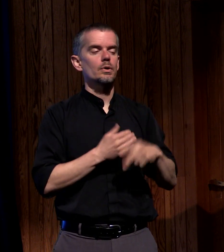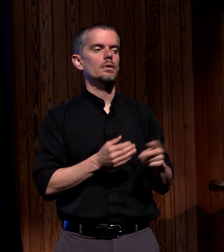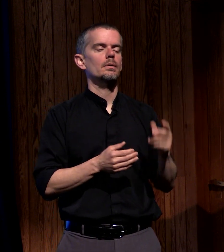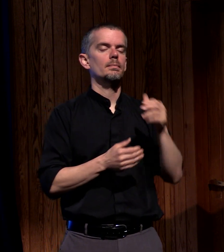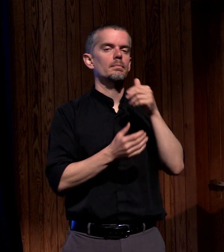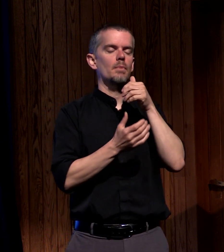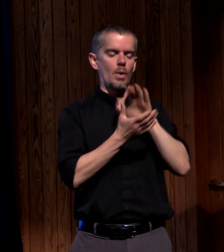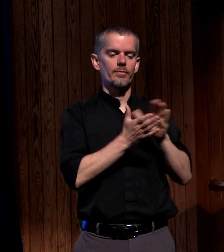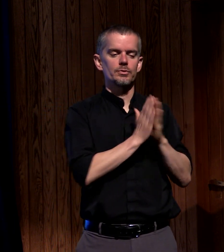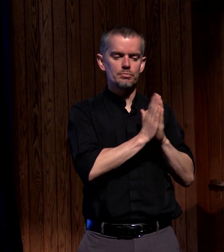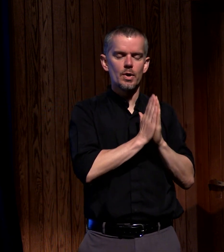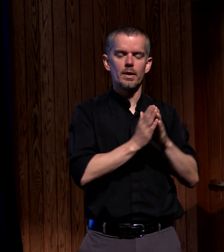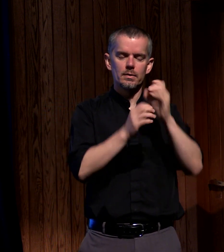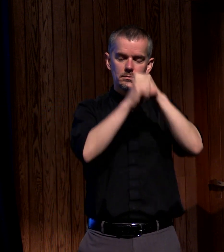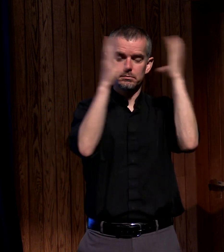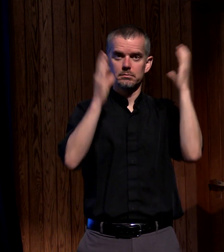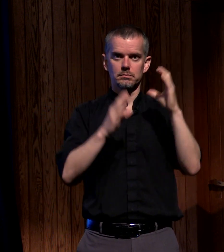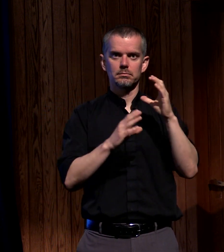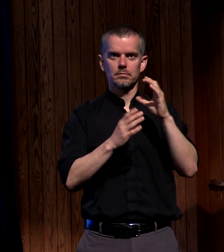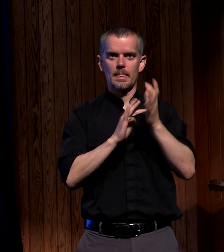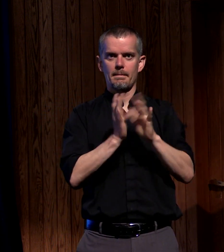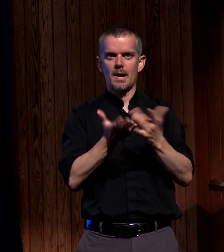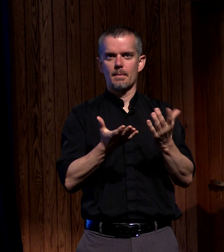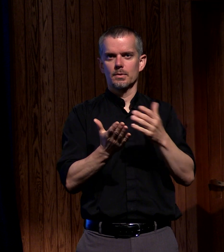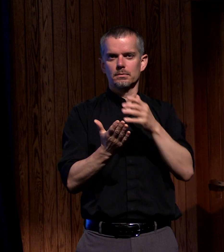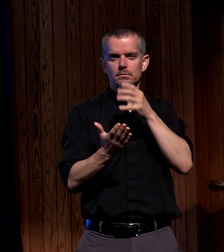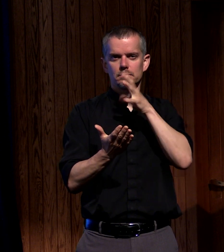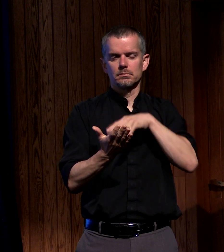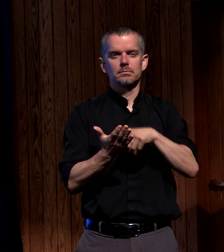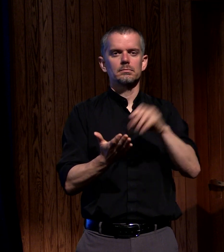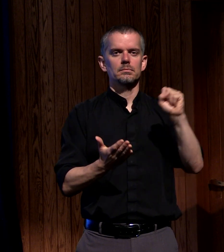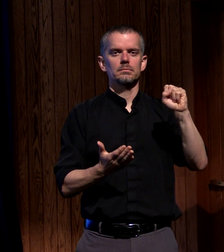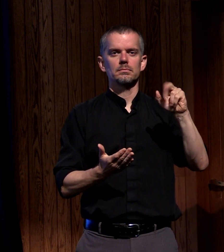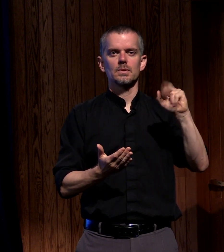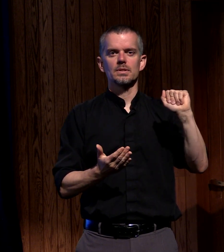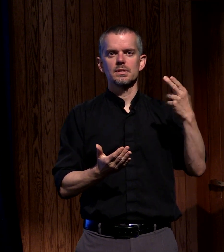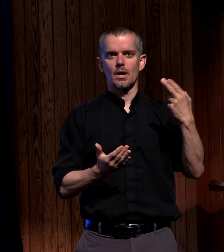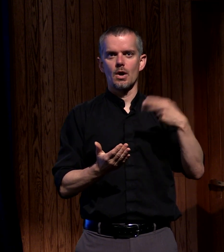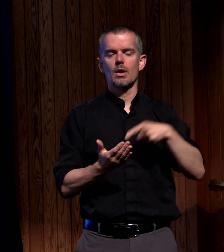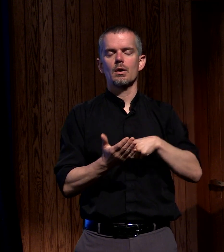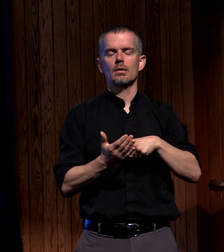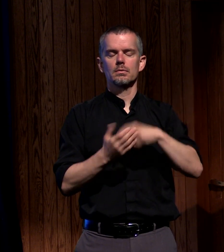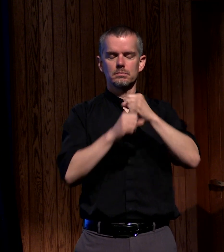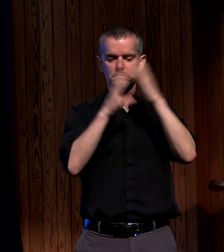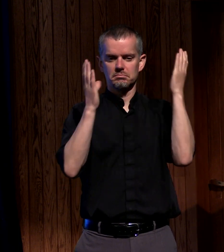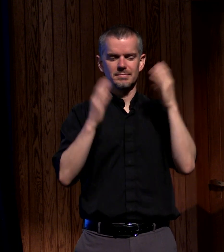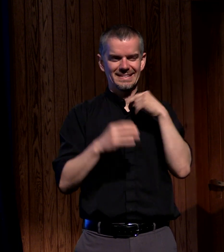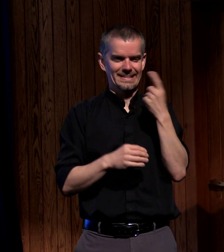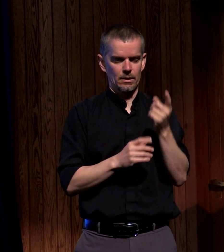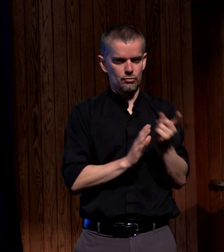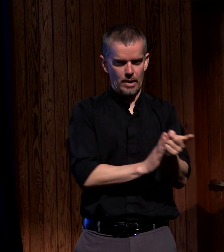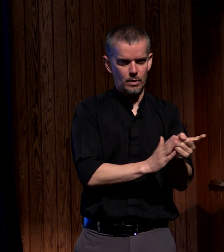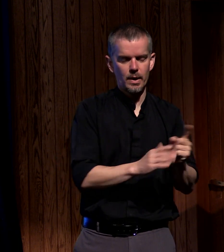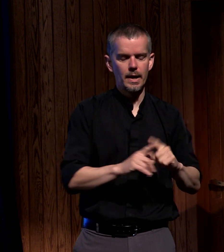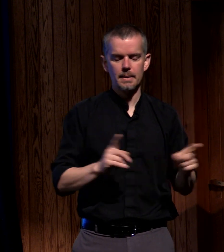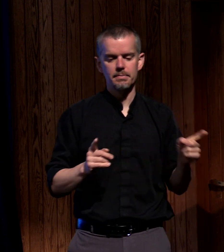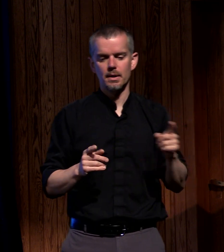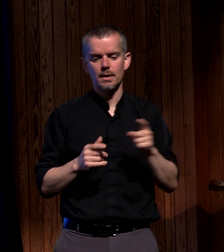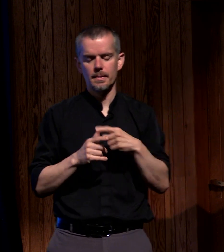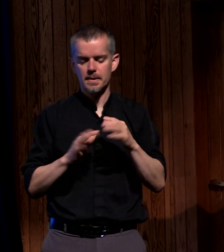Sarah from the Bible who had a baby in their old age and she didn't give it to her first but the next day as she was just finishing teaching